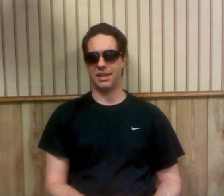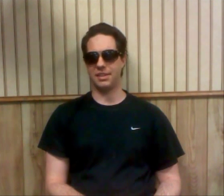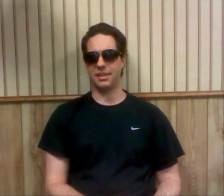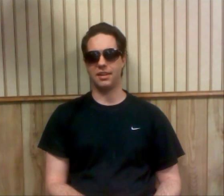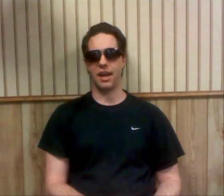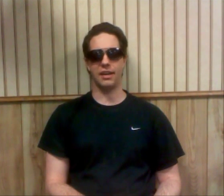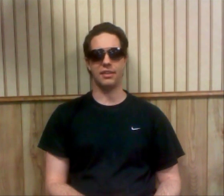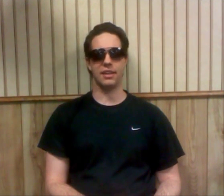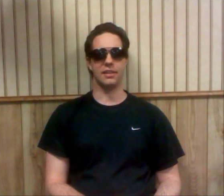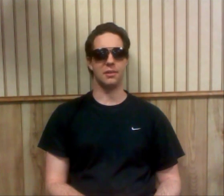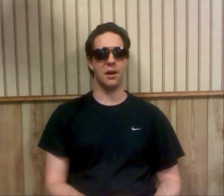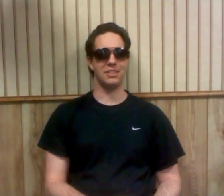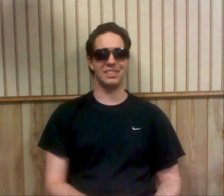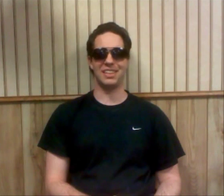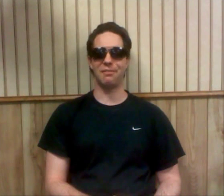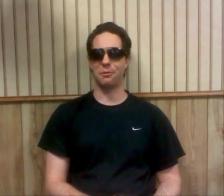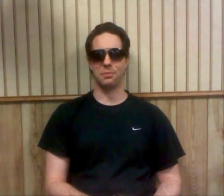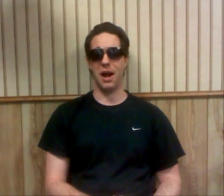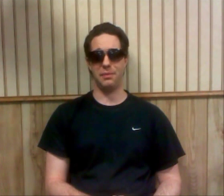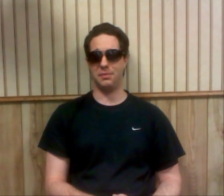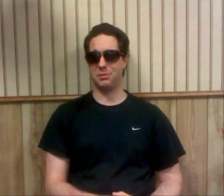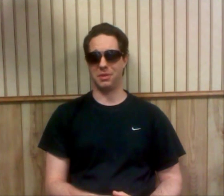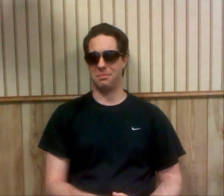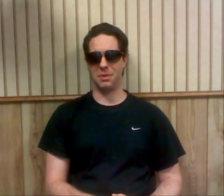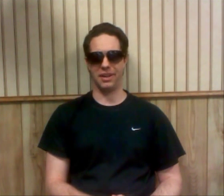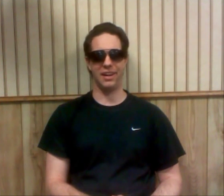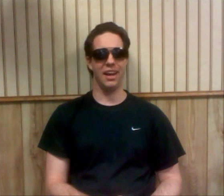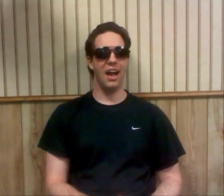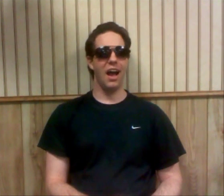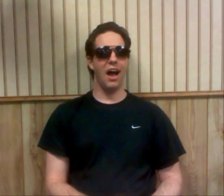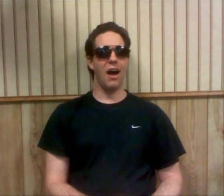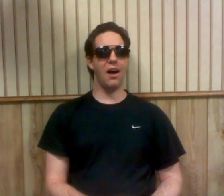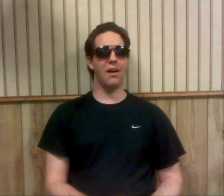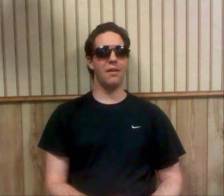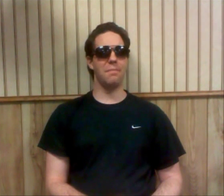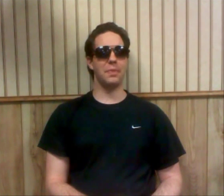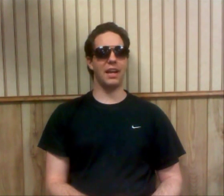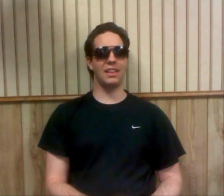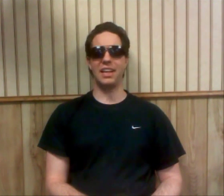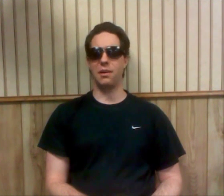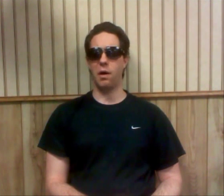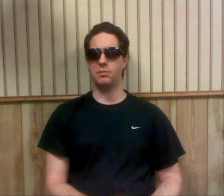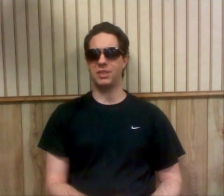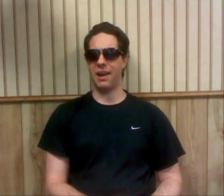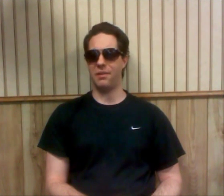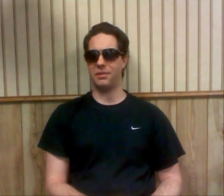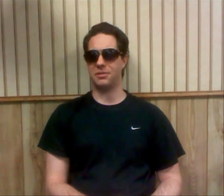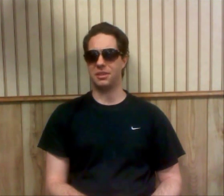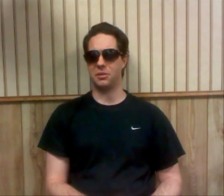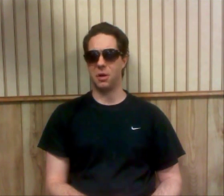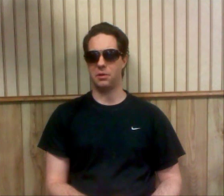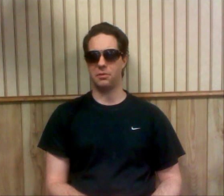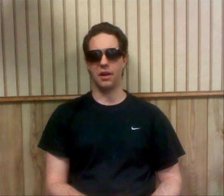idea. I think it causes several problems with the booking. And I think it harms characters in the long run.